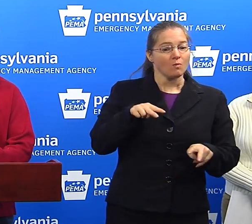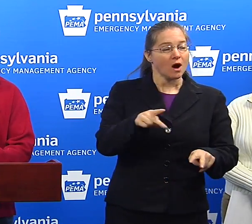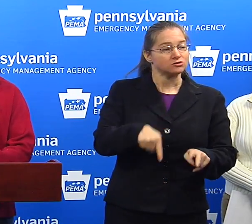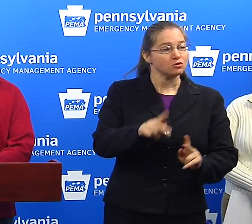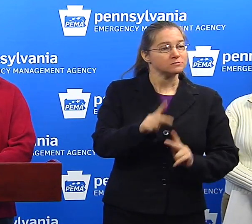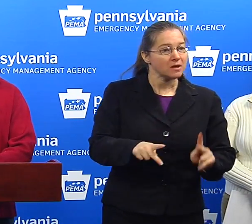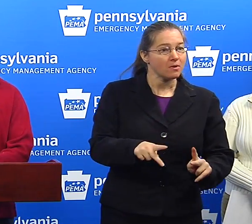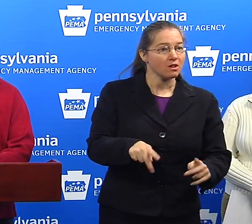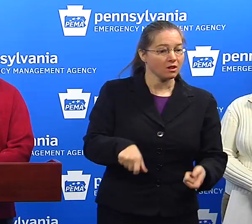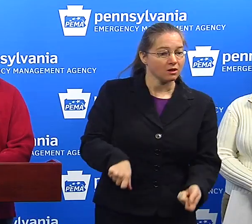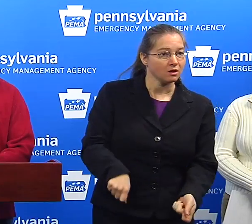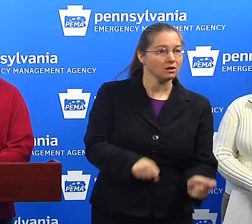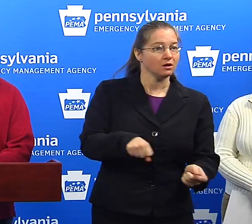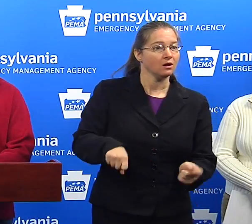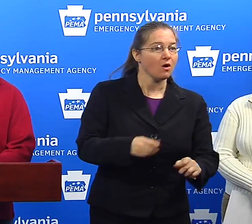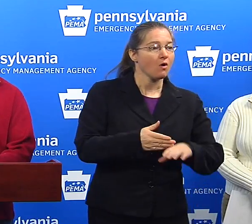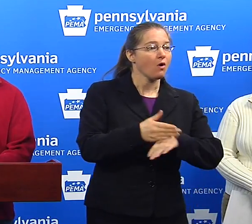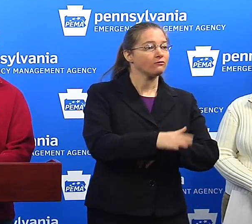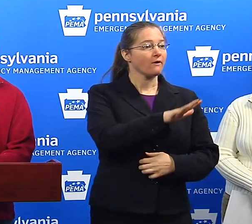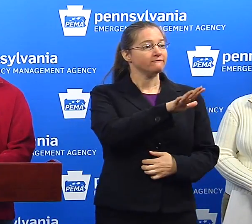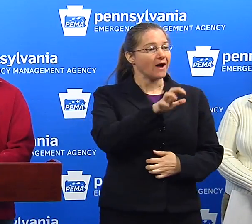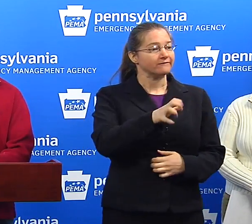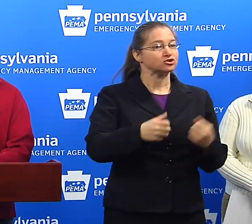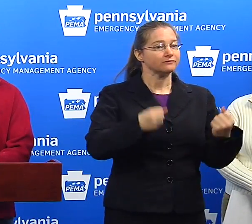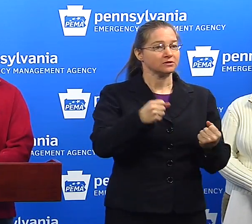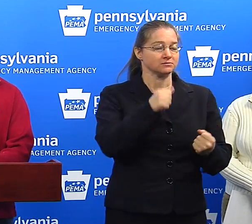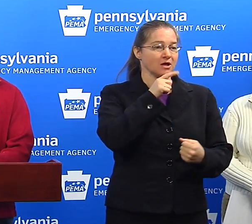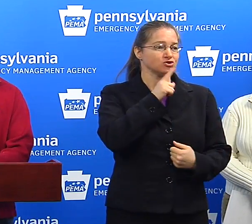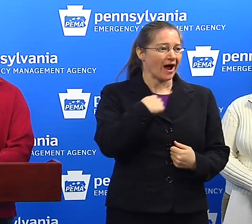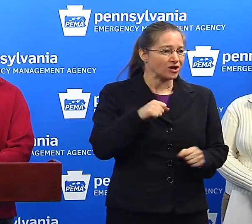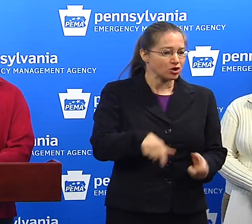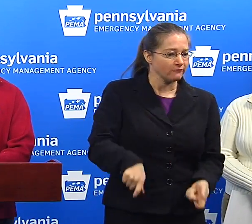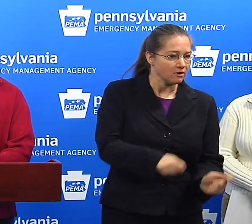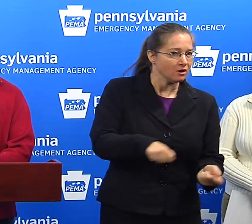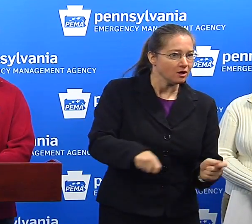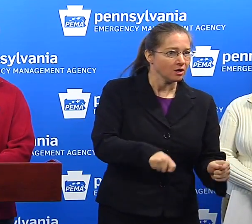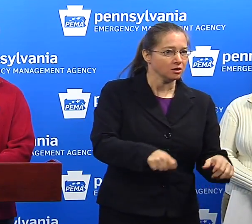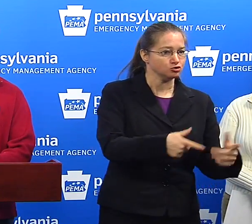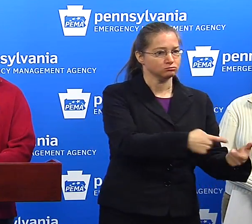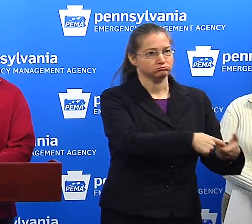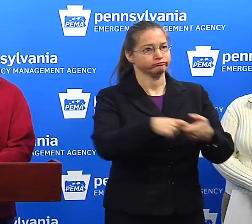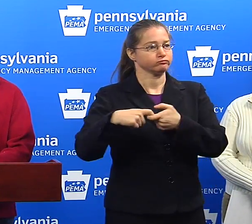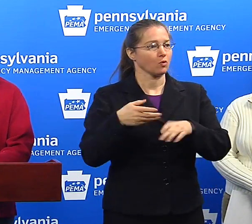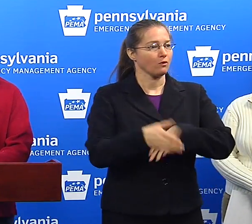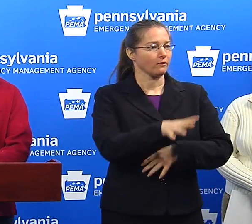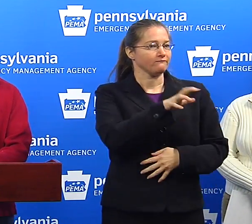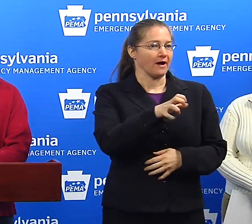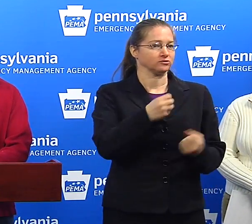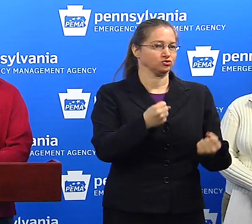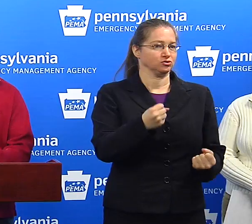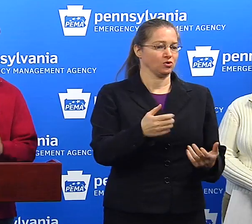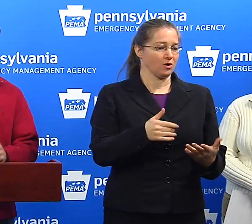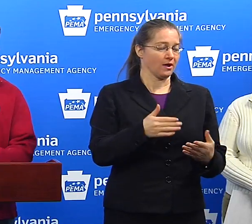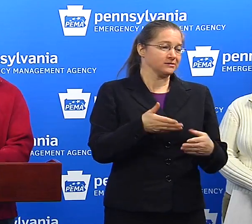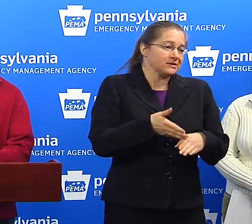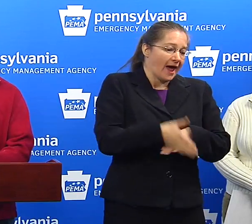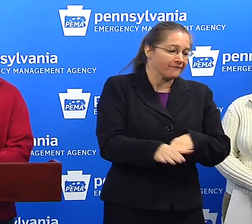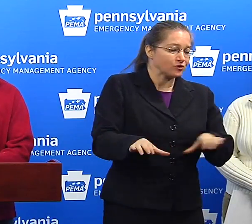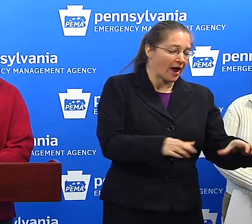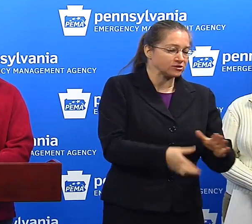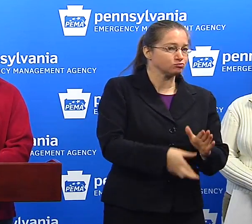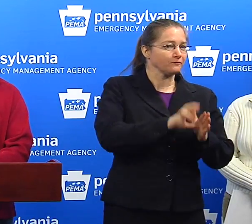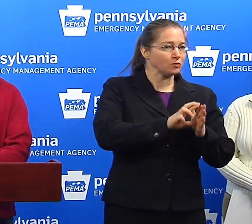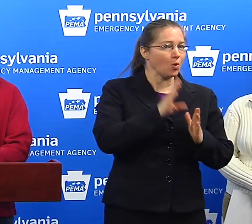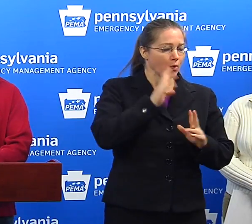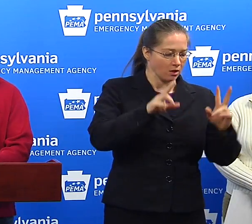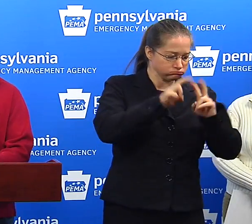an estimate of over 500 vehicles, I'm not sure I could have done what those folks did. So as it relates to an after-action review, we're going to take a